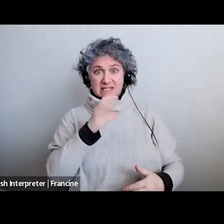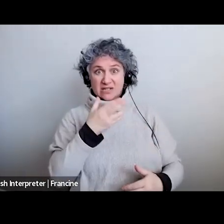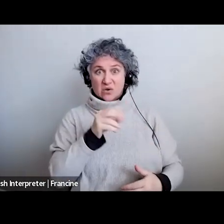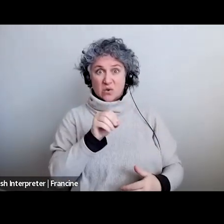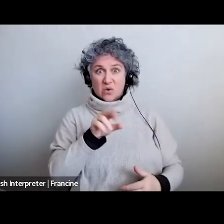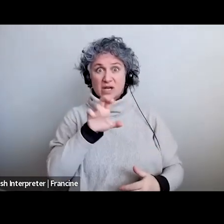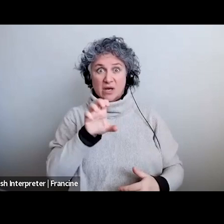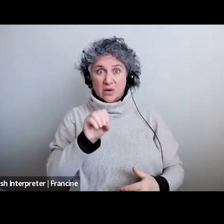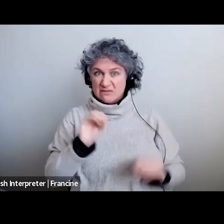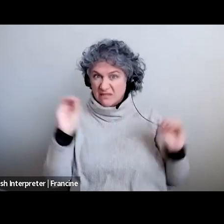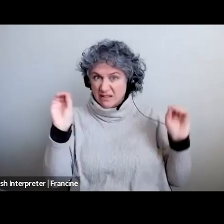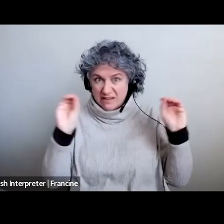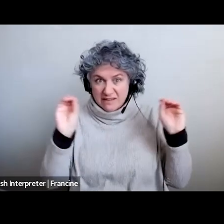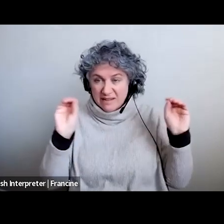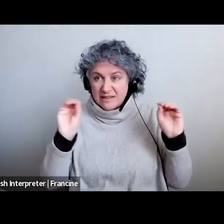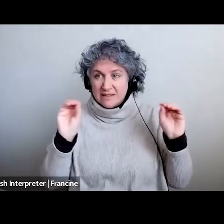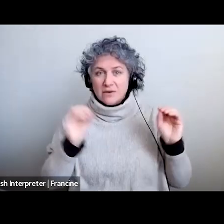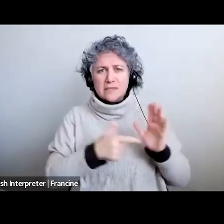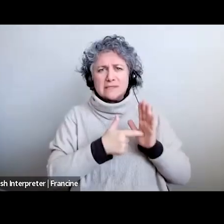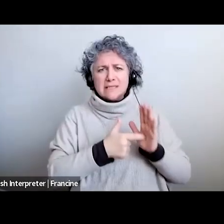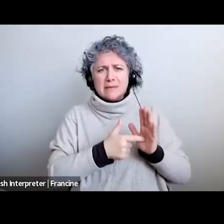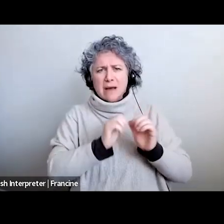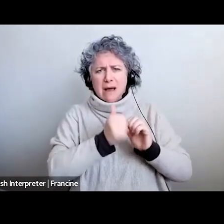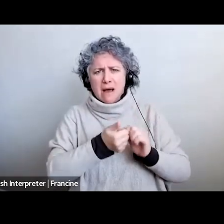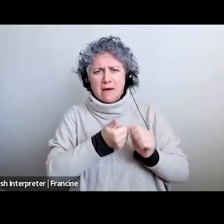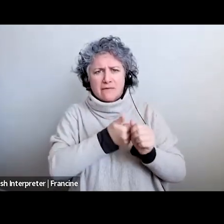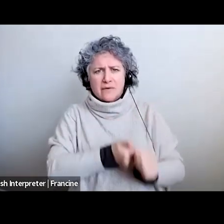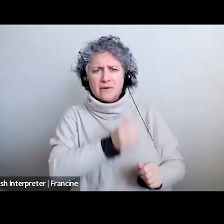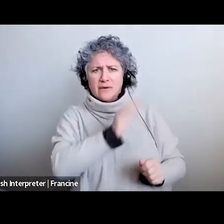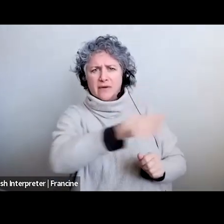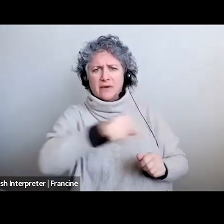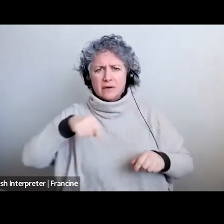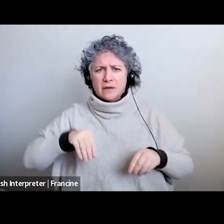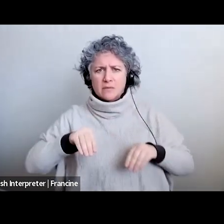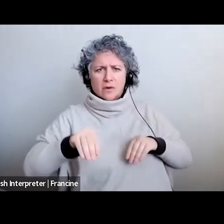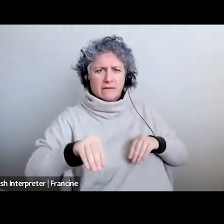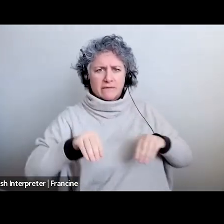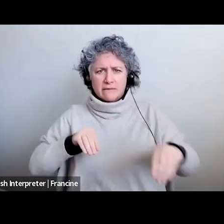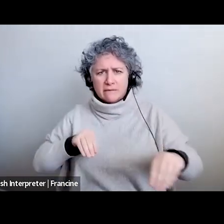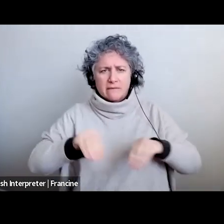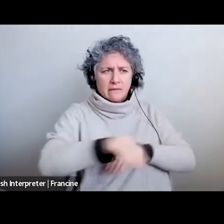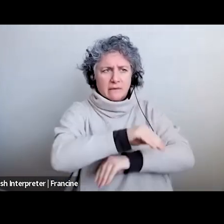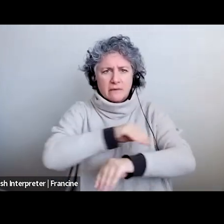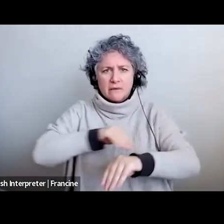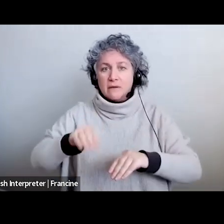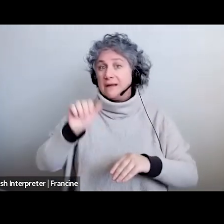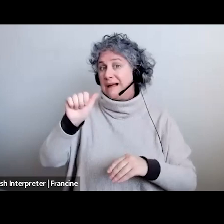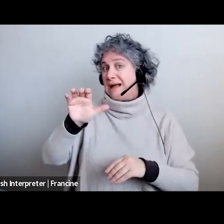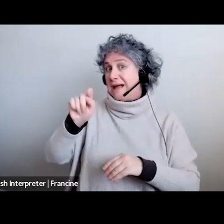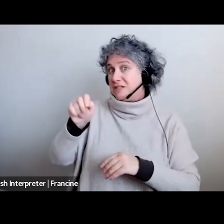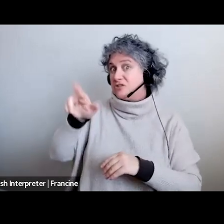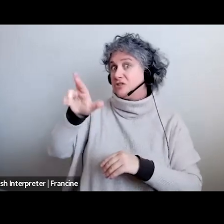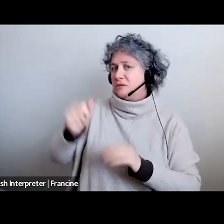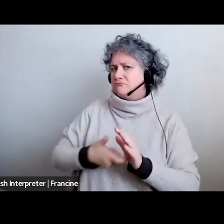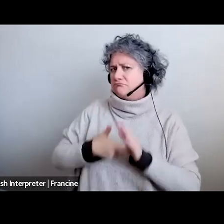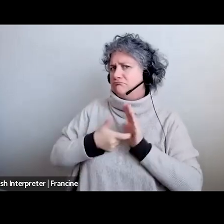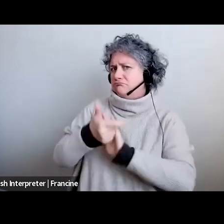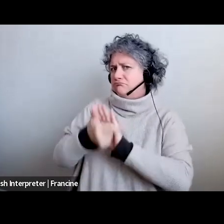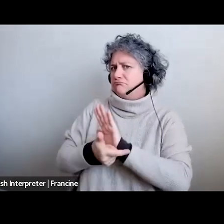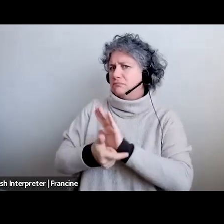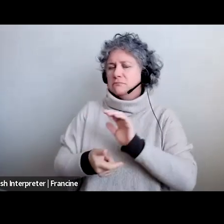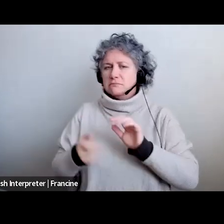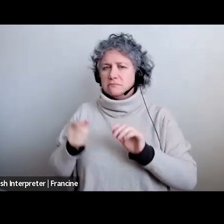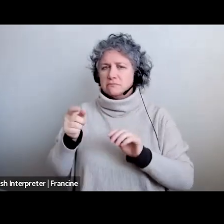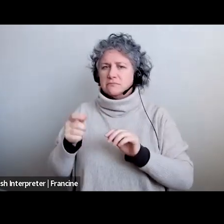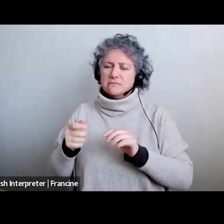and examples of how to do that at choreography which certainly under actor they have to do it's not your job to